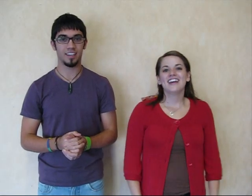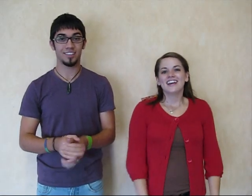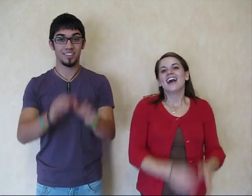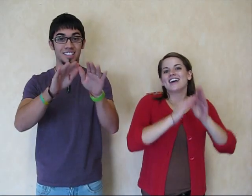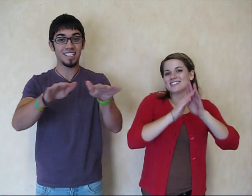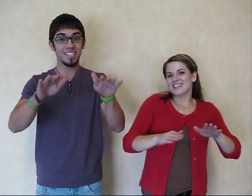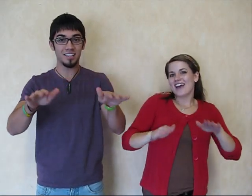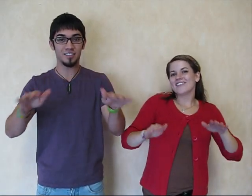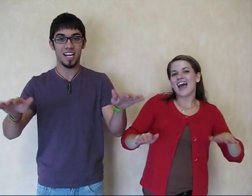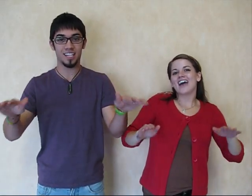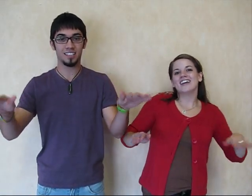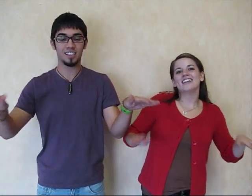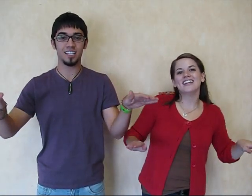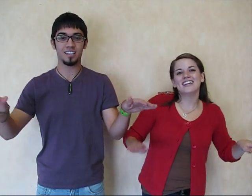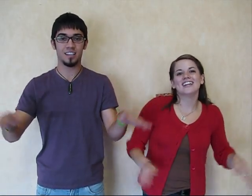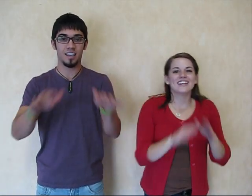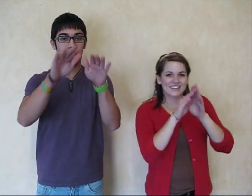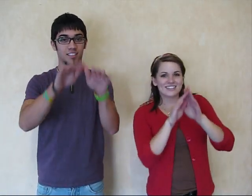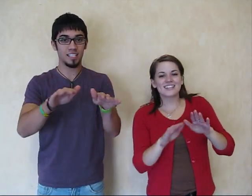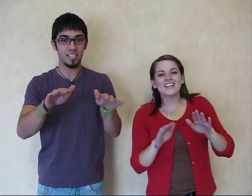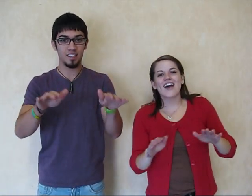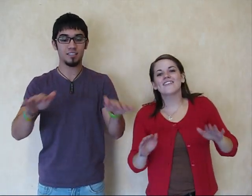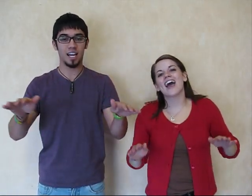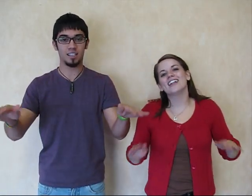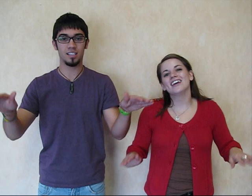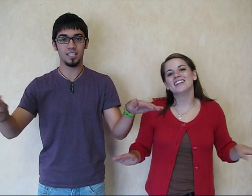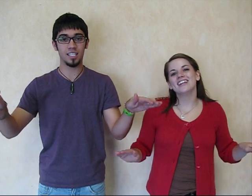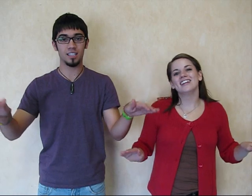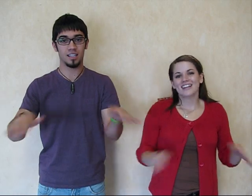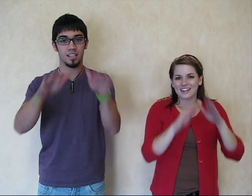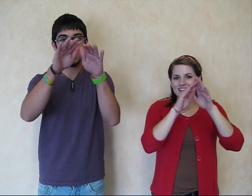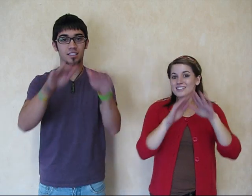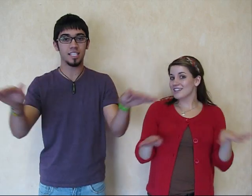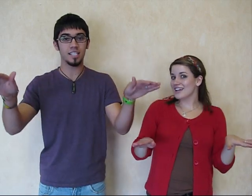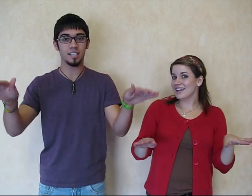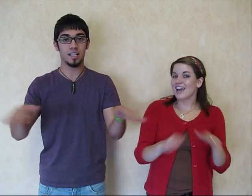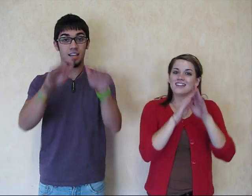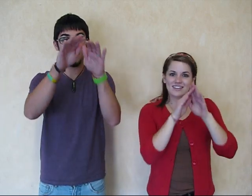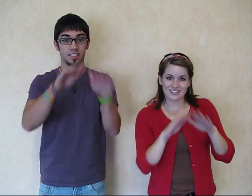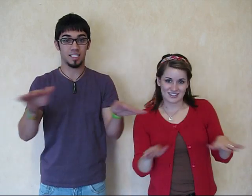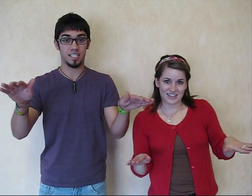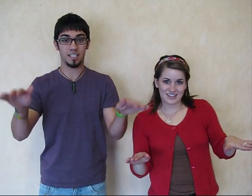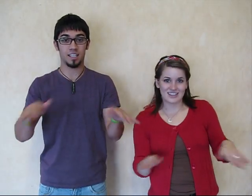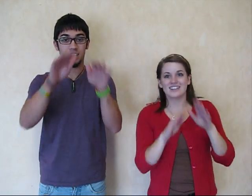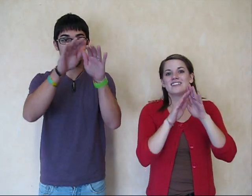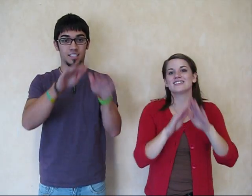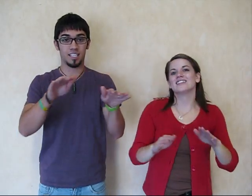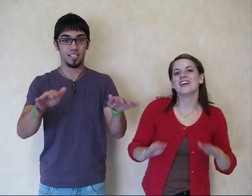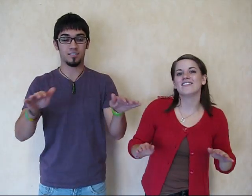There's a Sea of Galilee, there's a sea of Galilee. There's a sea, there's a sea, there's a sea of